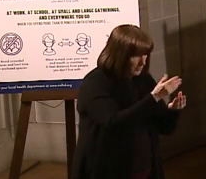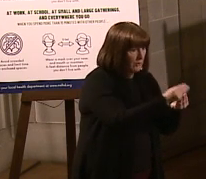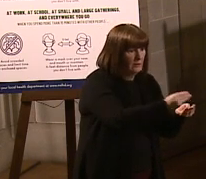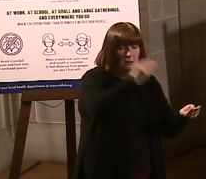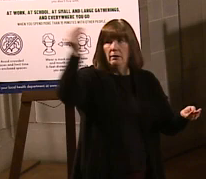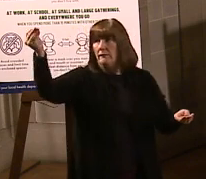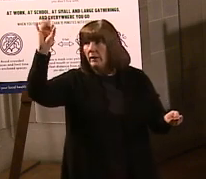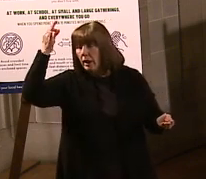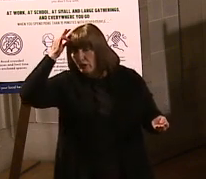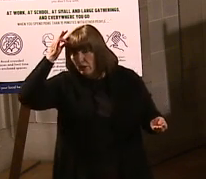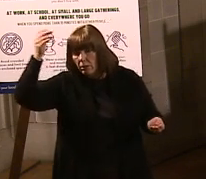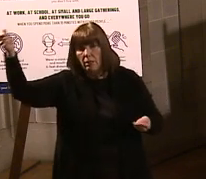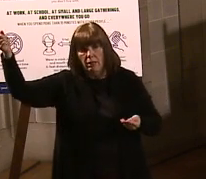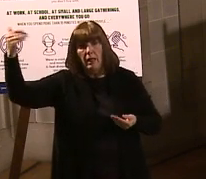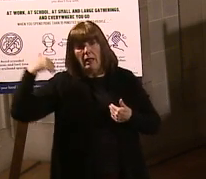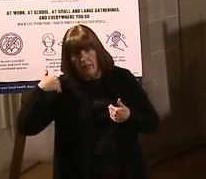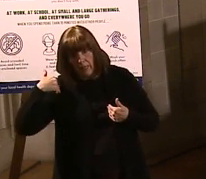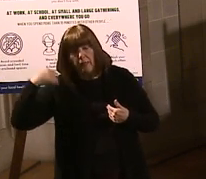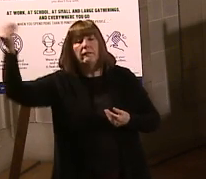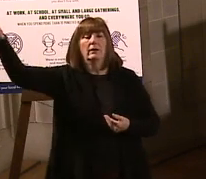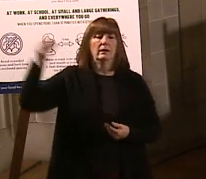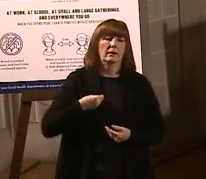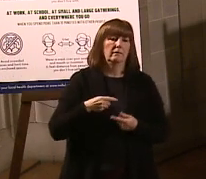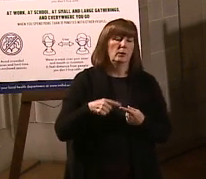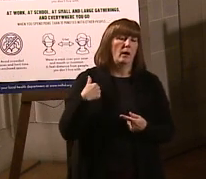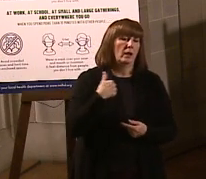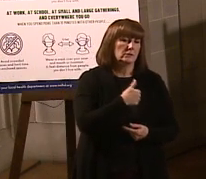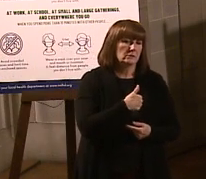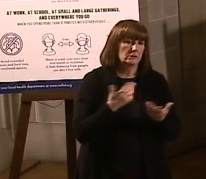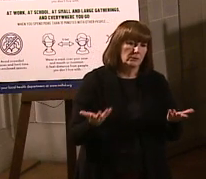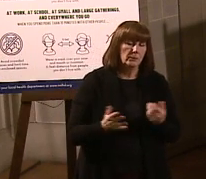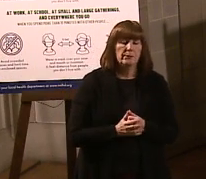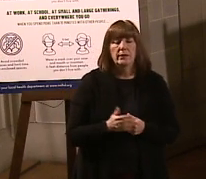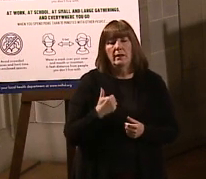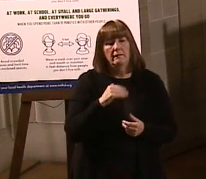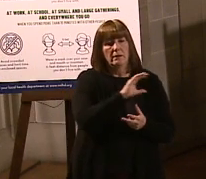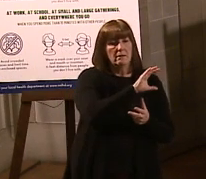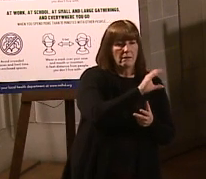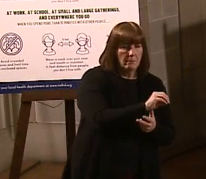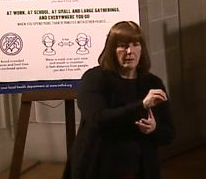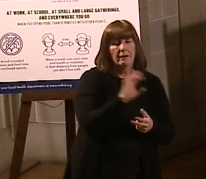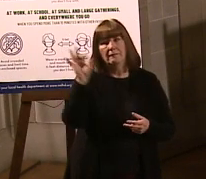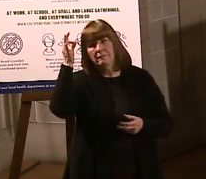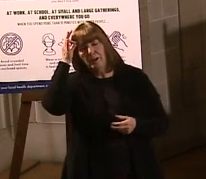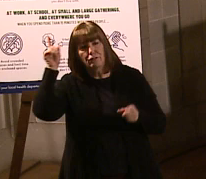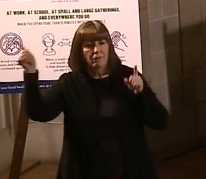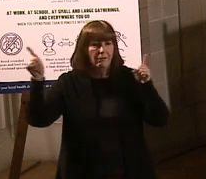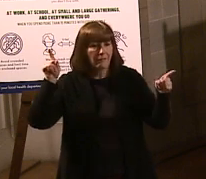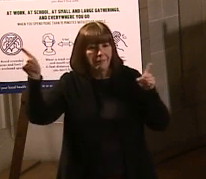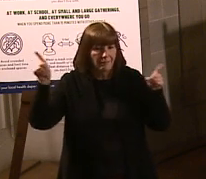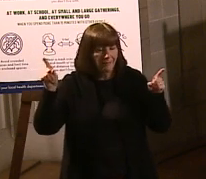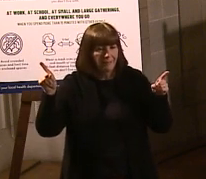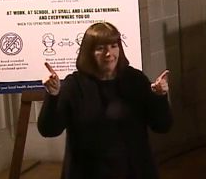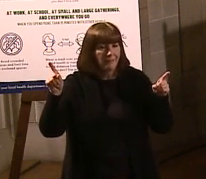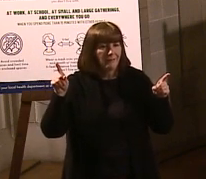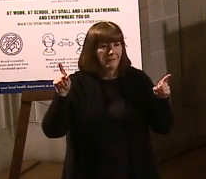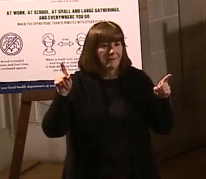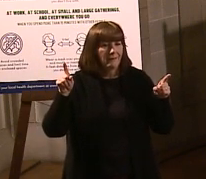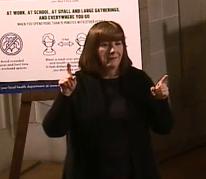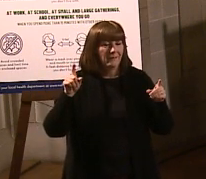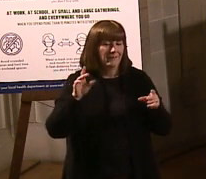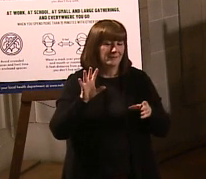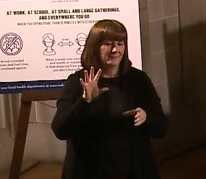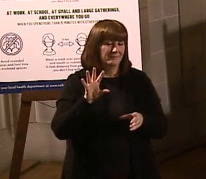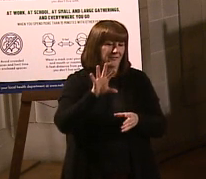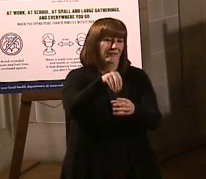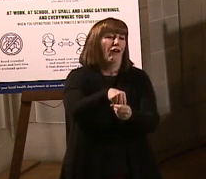the federal government's got to give it to us. So we've got the companies and the federal government that are in the intervening